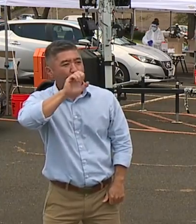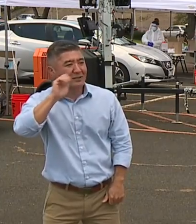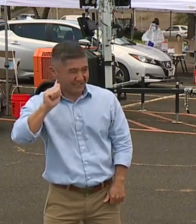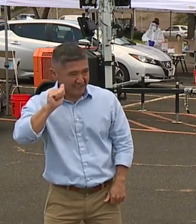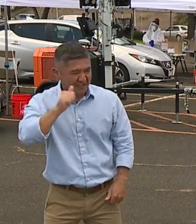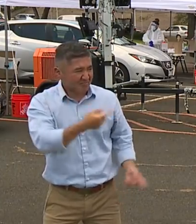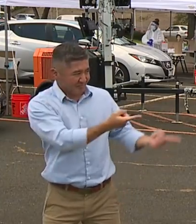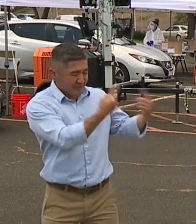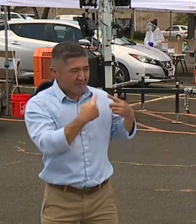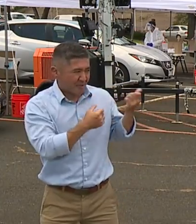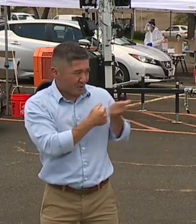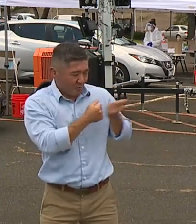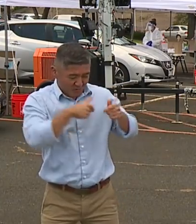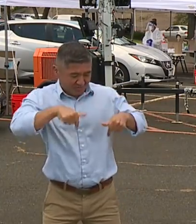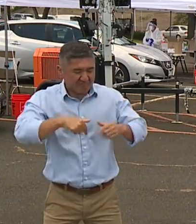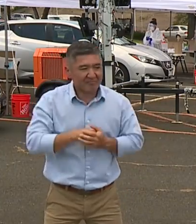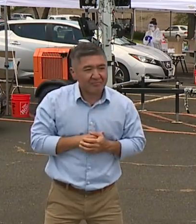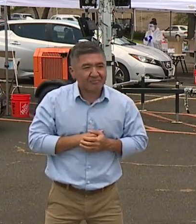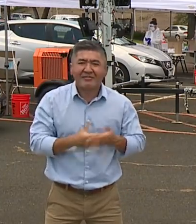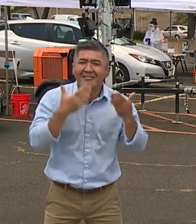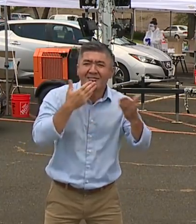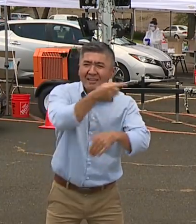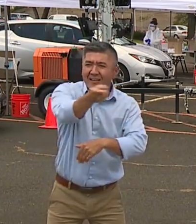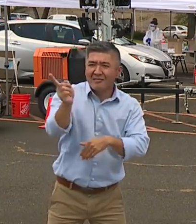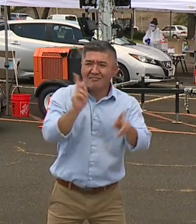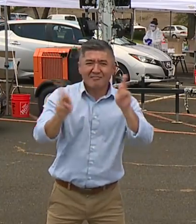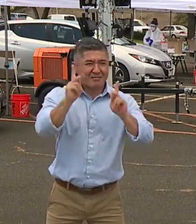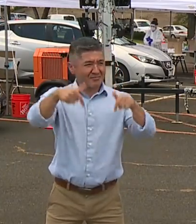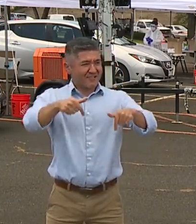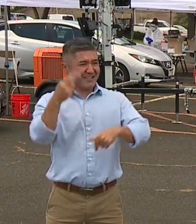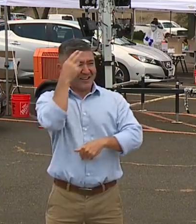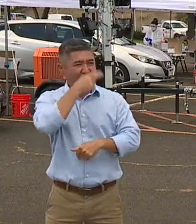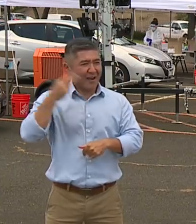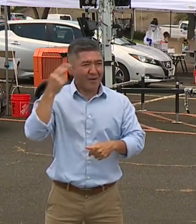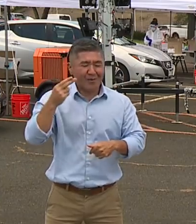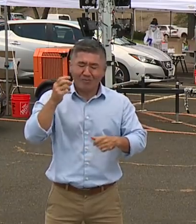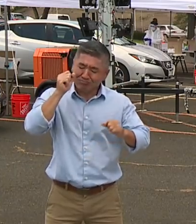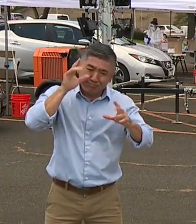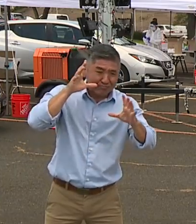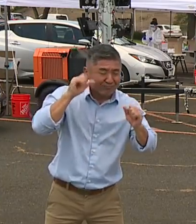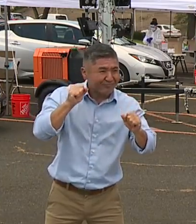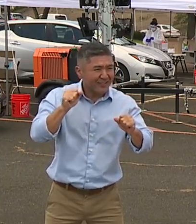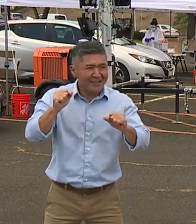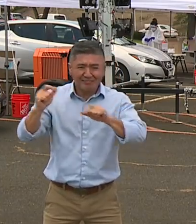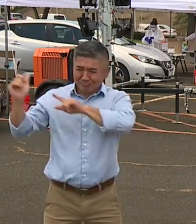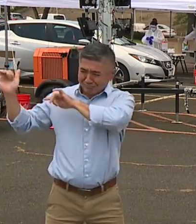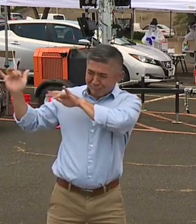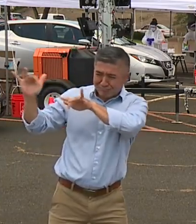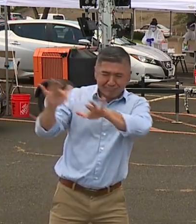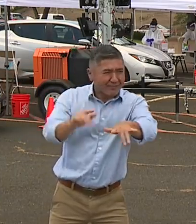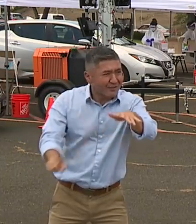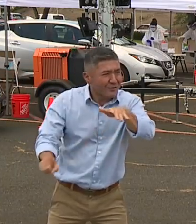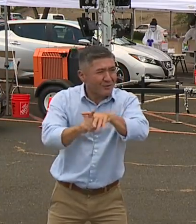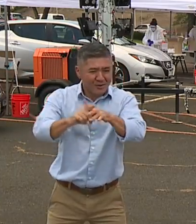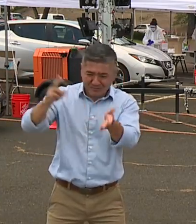to thank the people of Hawaii for their tremendous response so far in signing up at